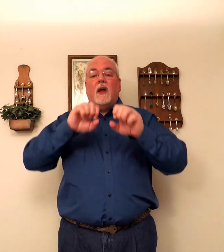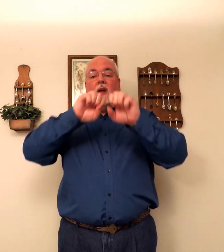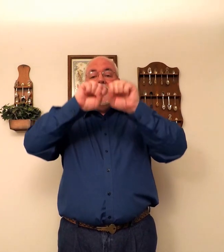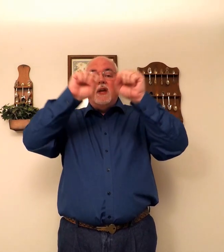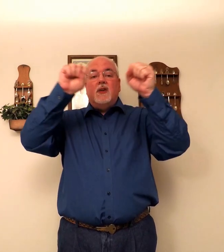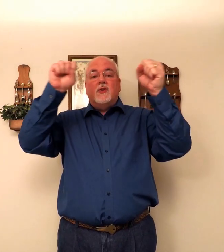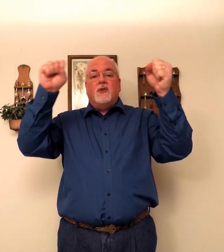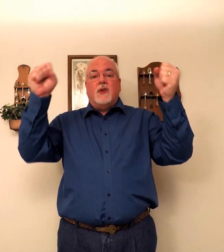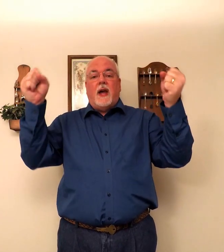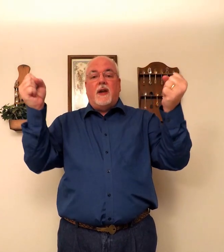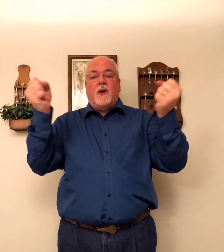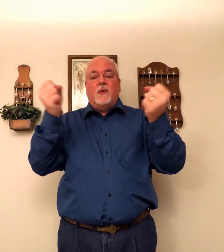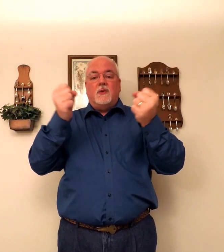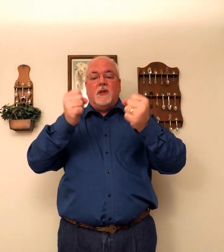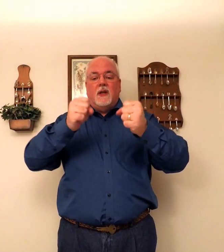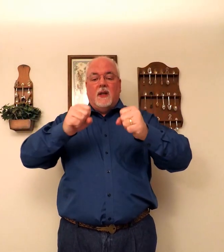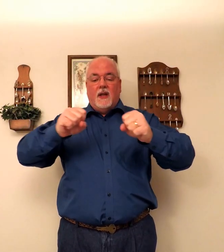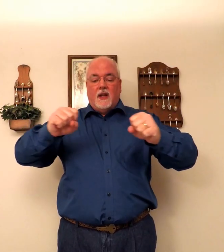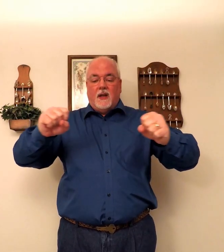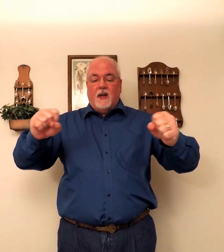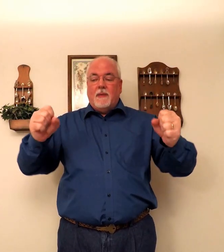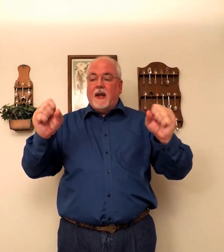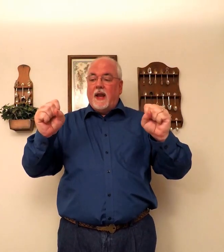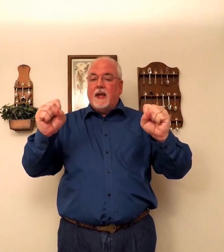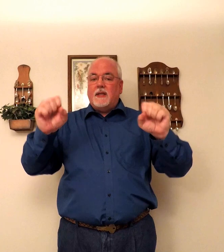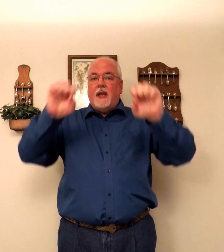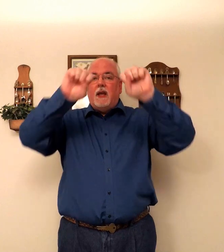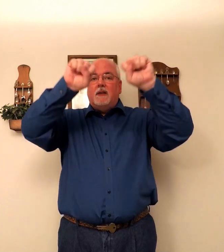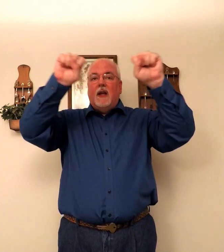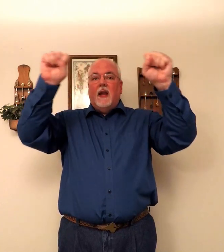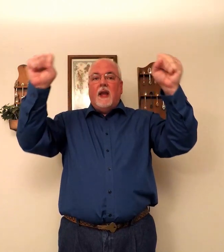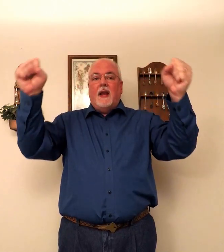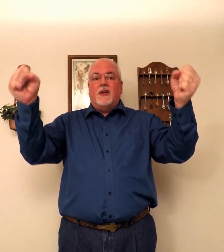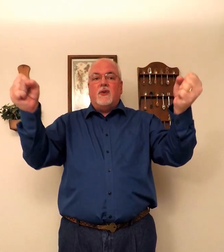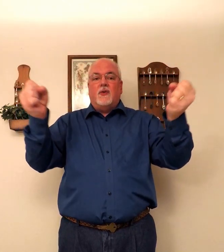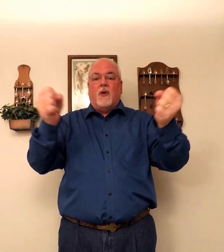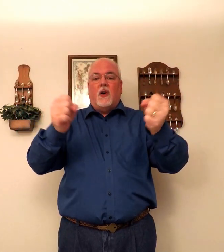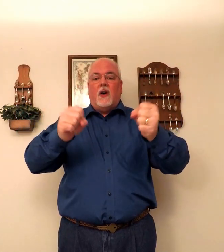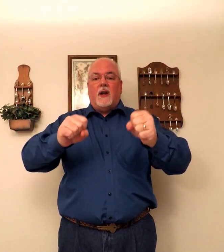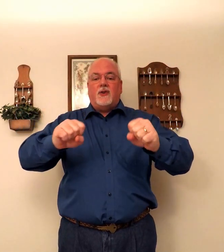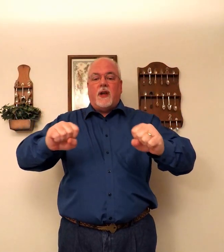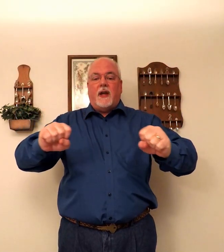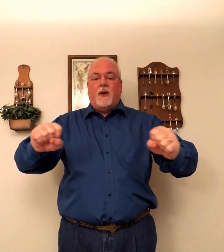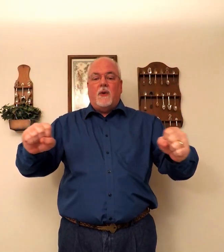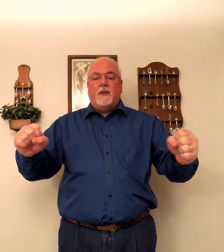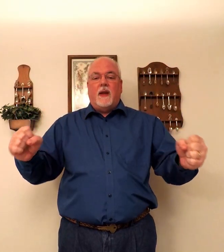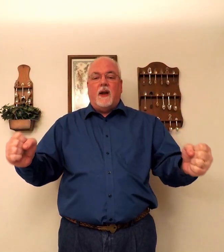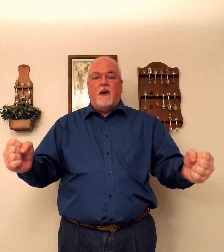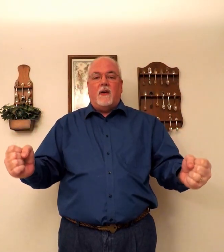shadows. You just make an S hand. And just draw a shadow in the air.